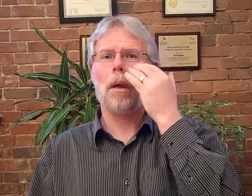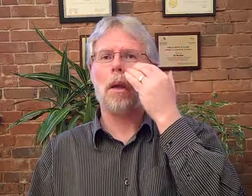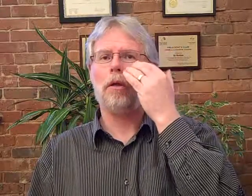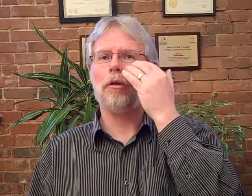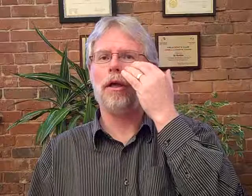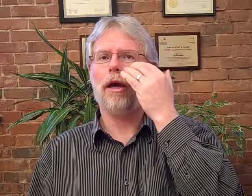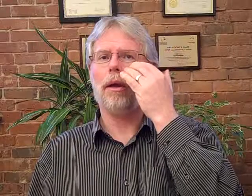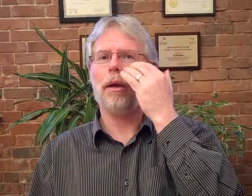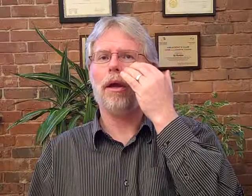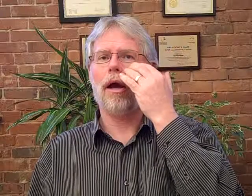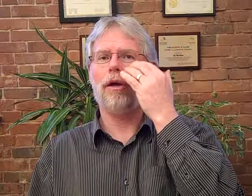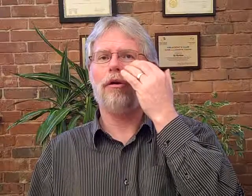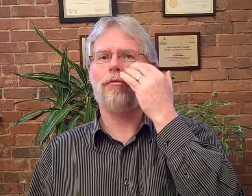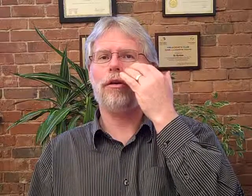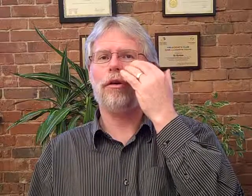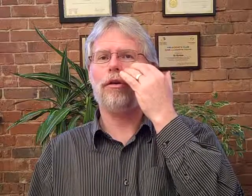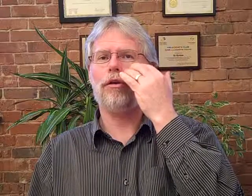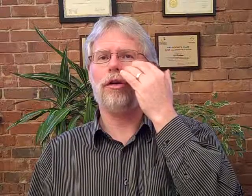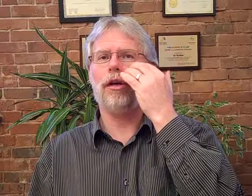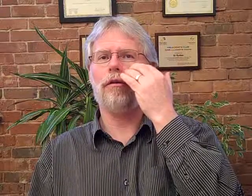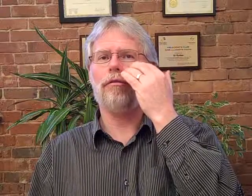under the eye i don't feel good enough